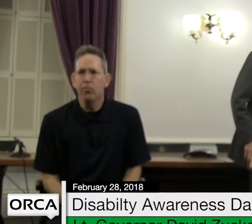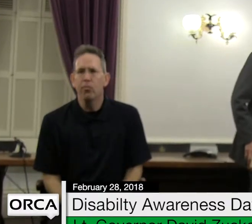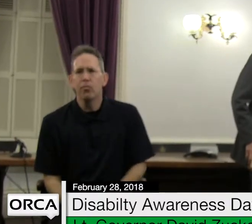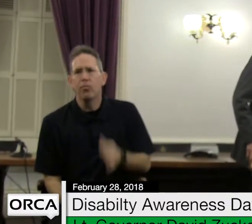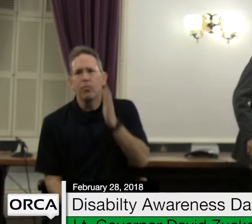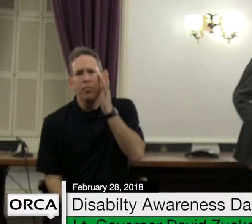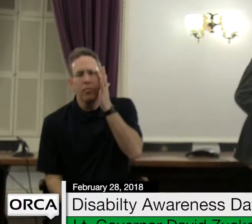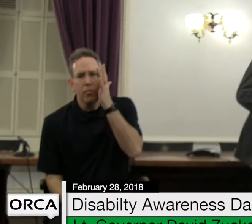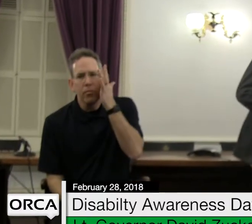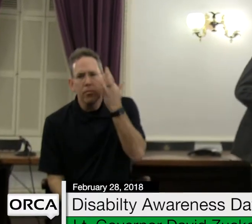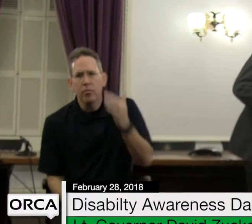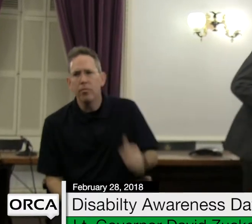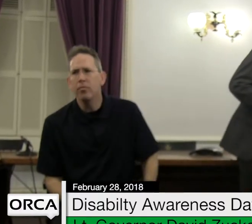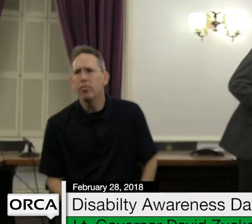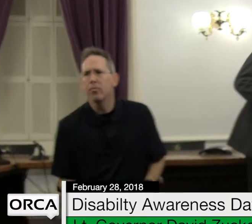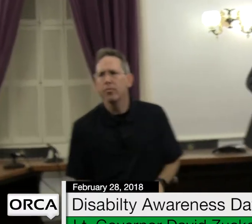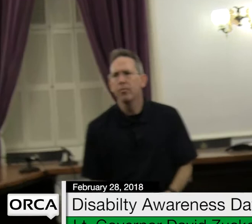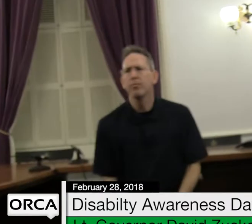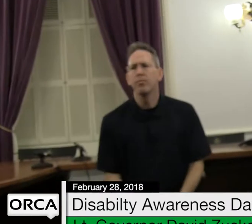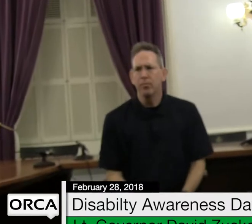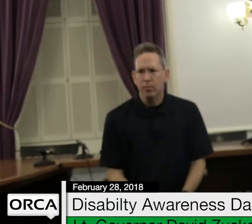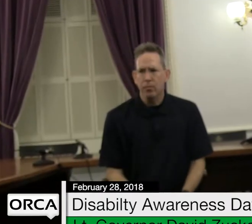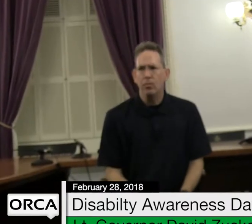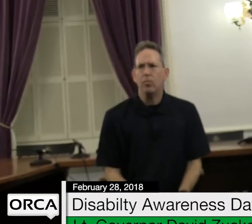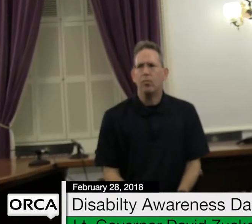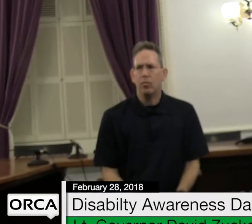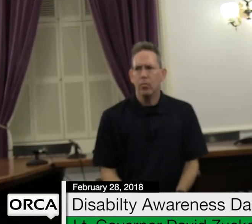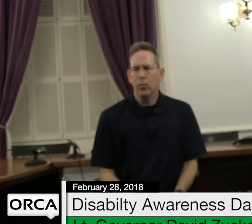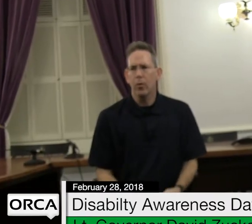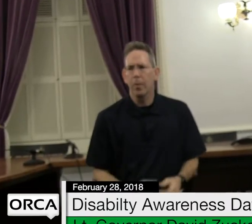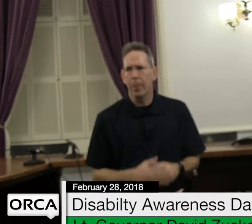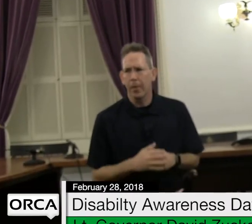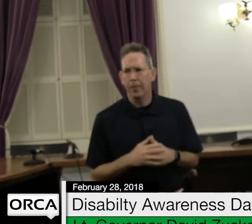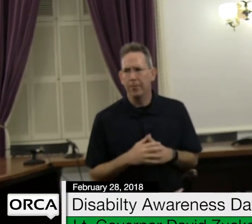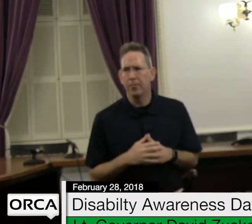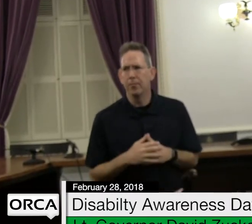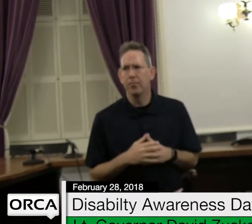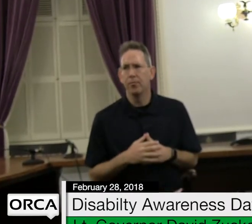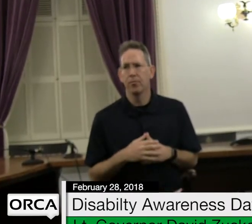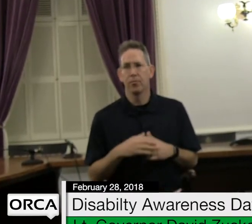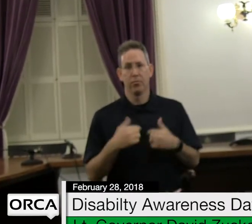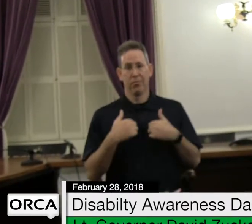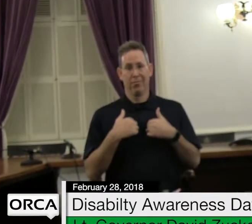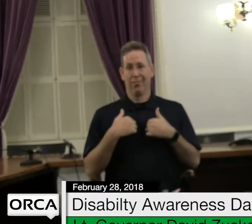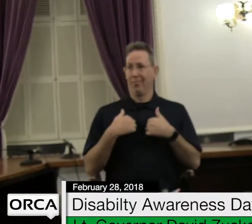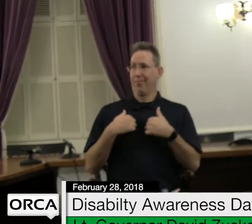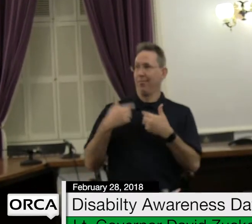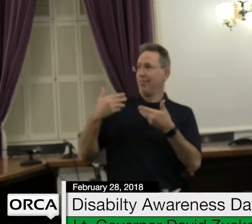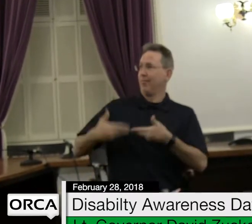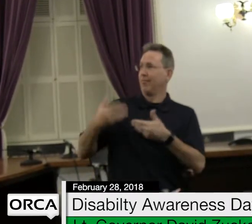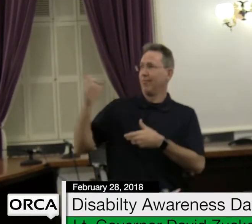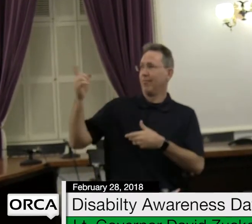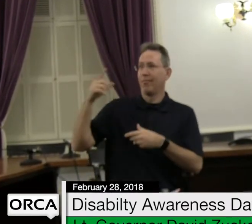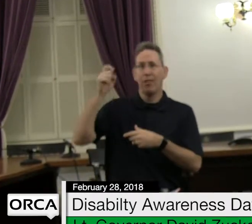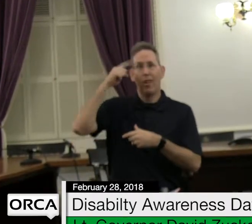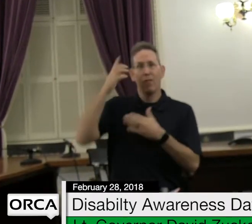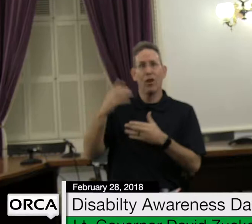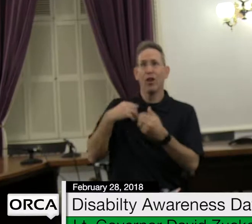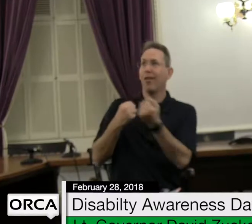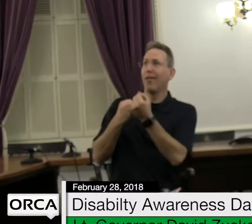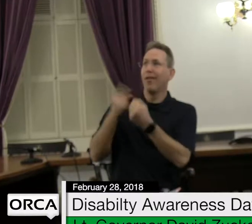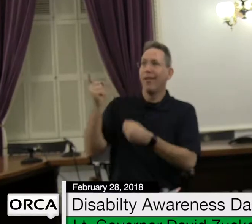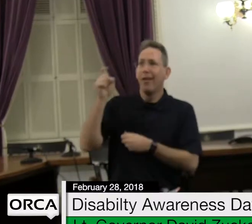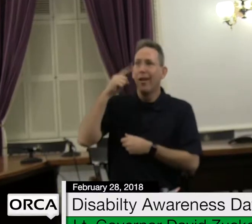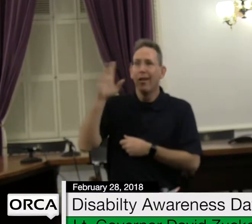So, I can't speak on behalf of the governor. He doesn't include me in what